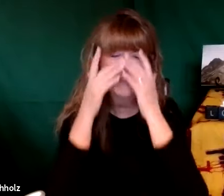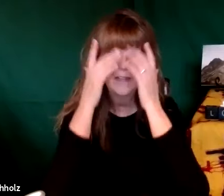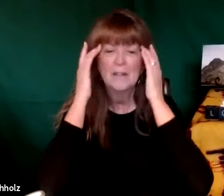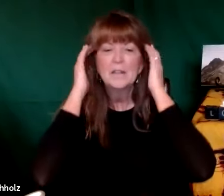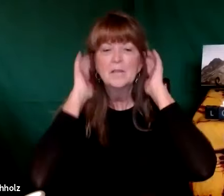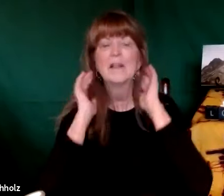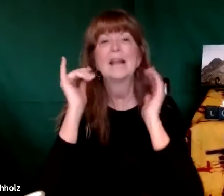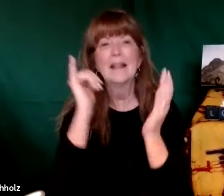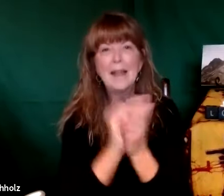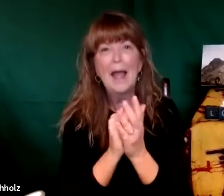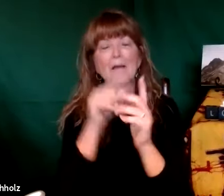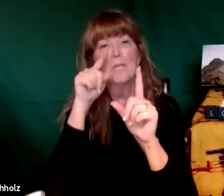woman this time instead of a man